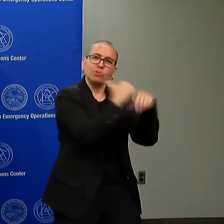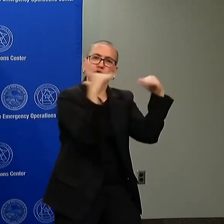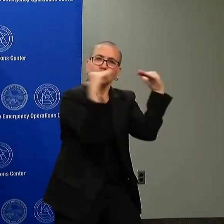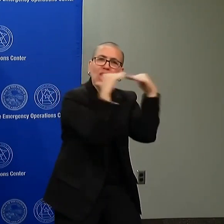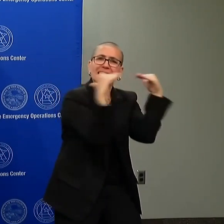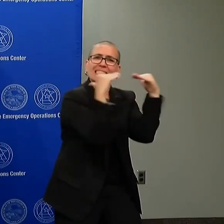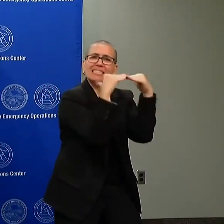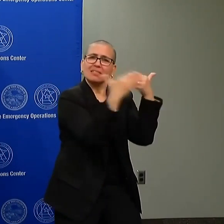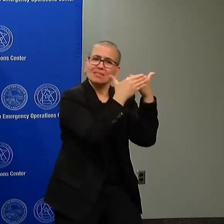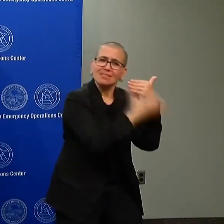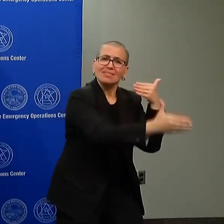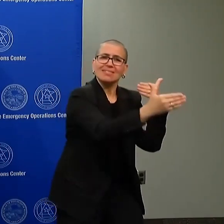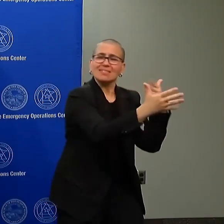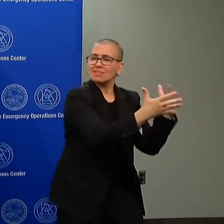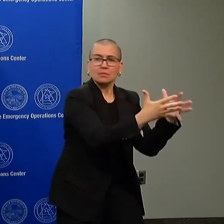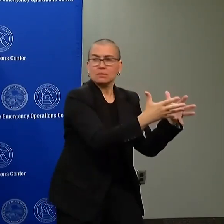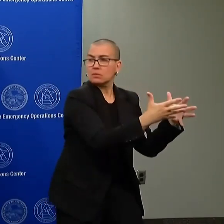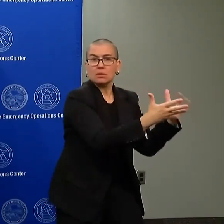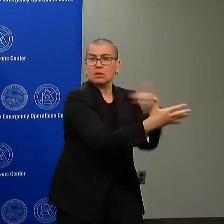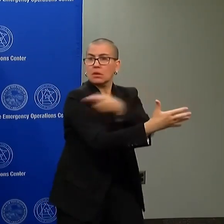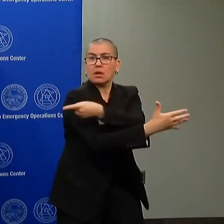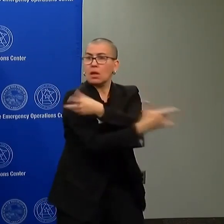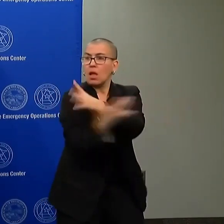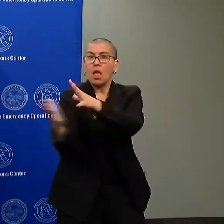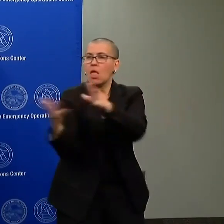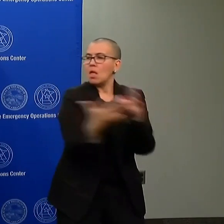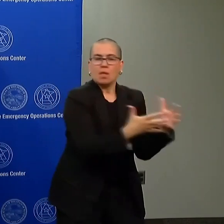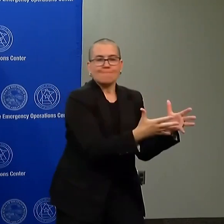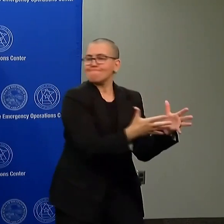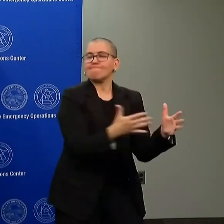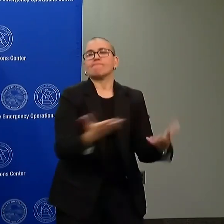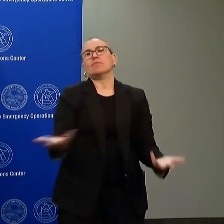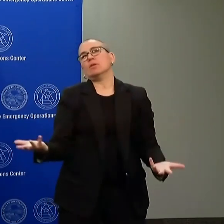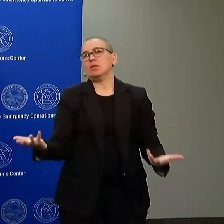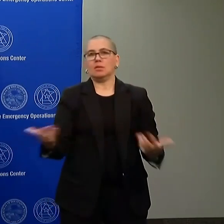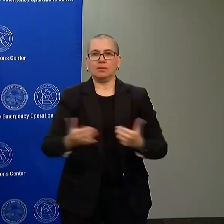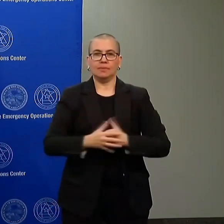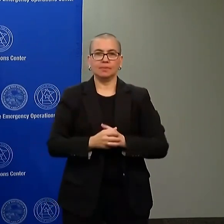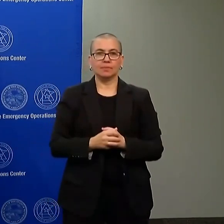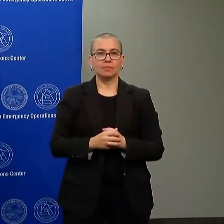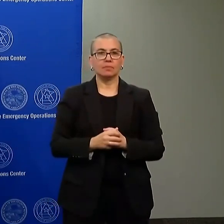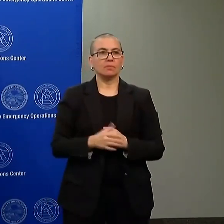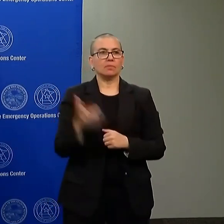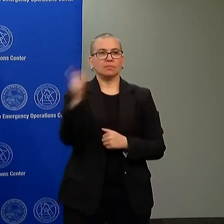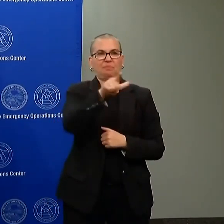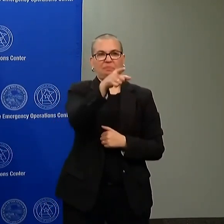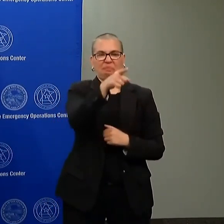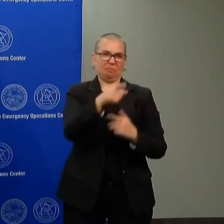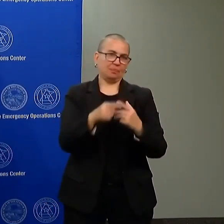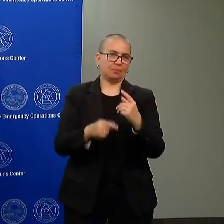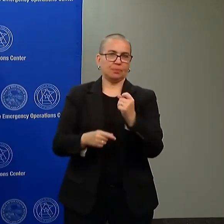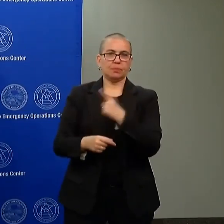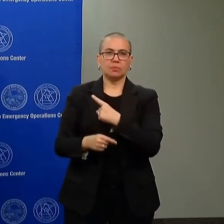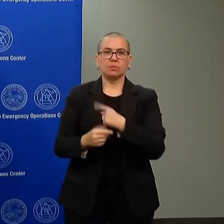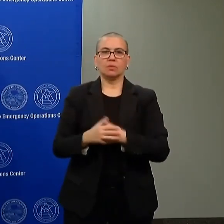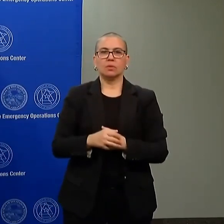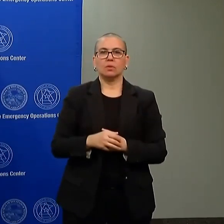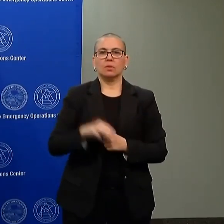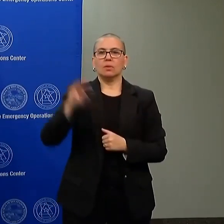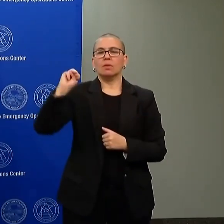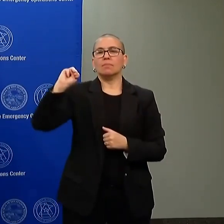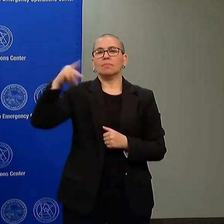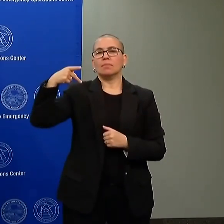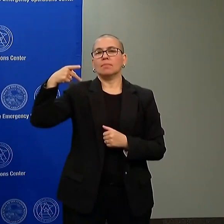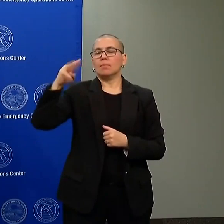that's a good question, and we'll get more data. Peter, you want to follow up on that? All right. Yes, sir. You and Karen from Minnesota Public Radio. mean, who are these